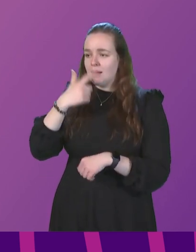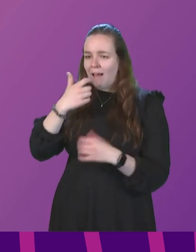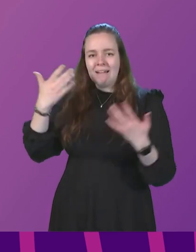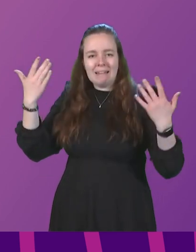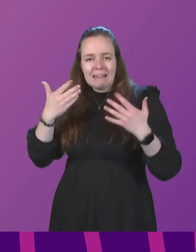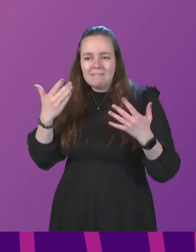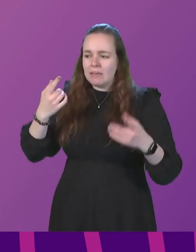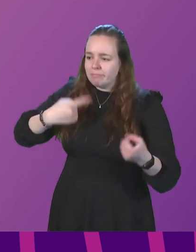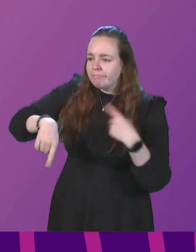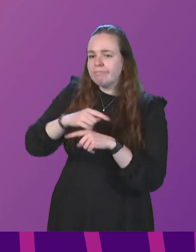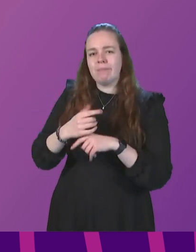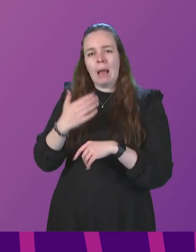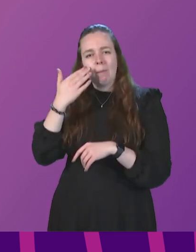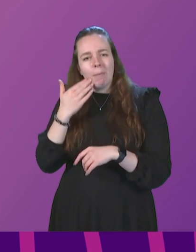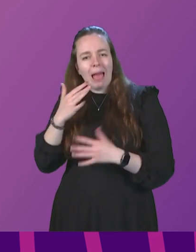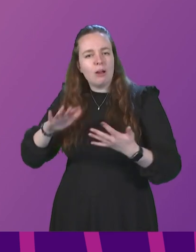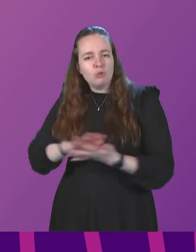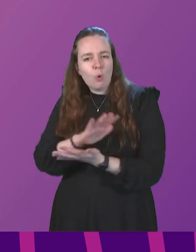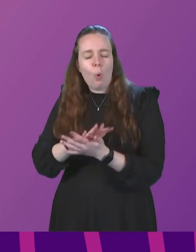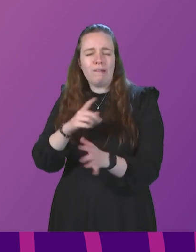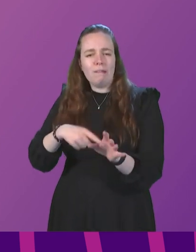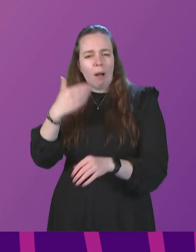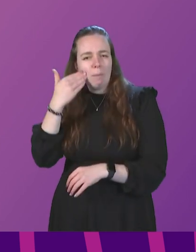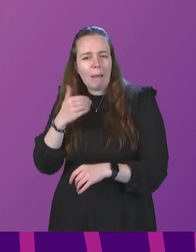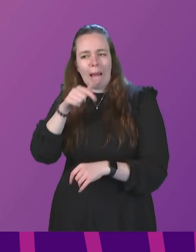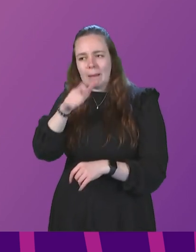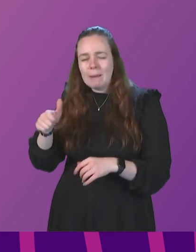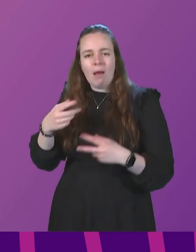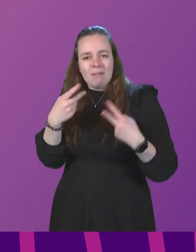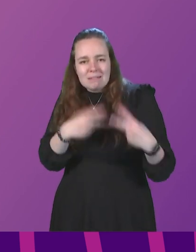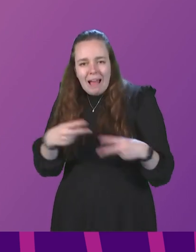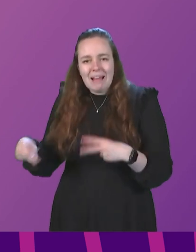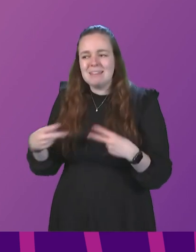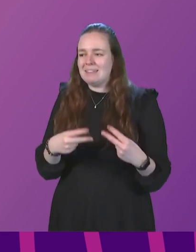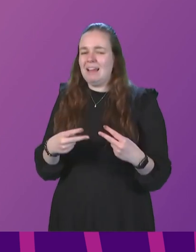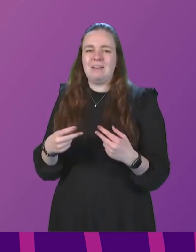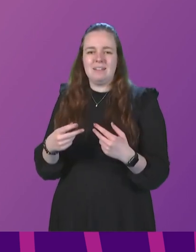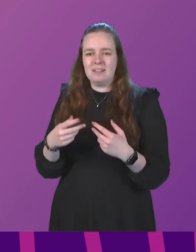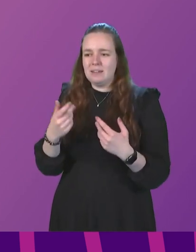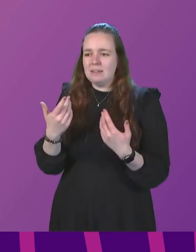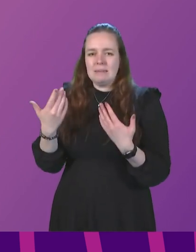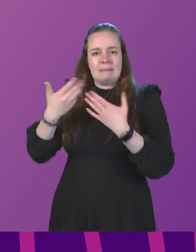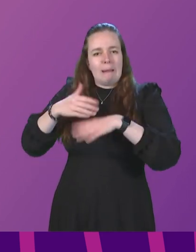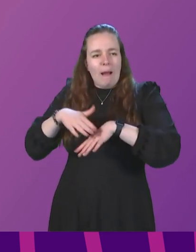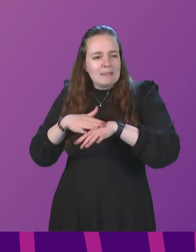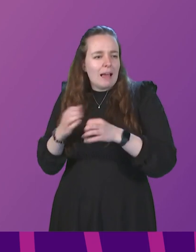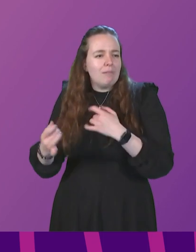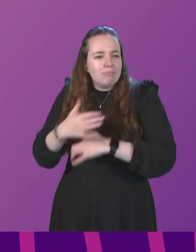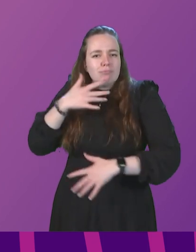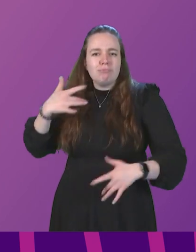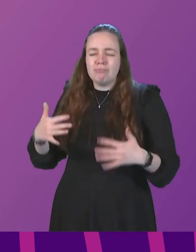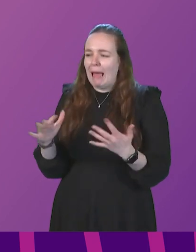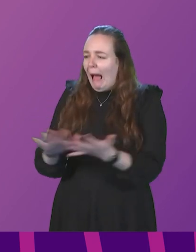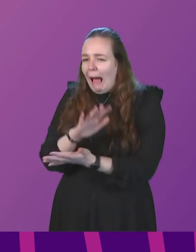black joy. Young, black people dancing to Afro beats, long breath swinging, dark skin shining, carefree and